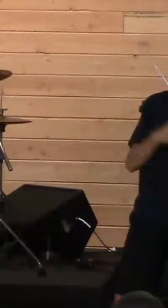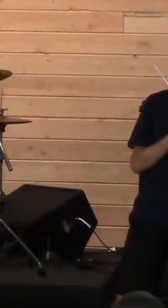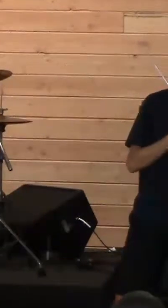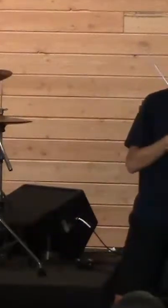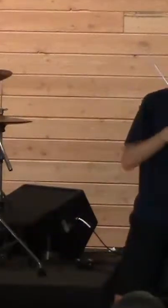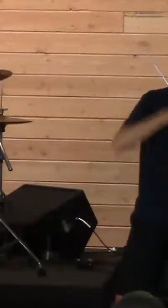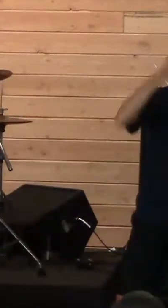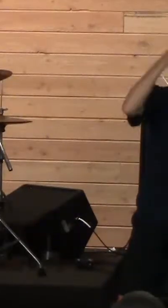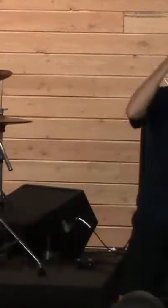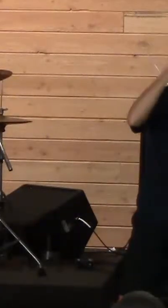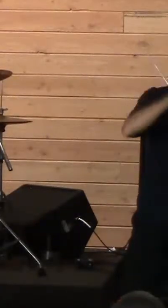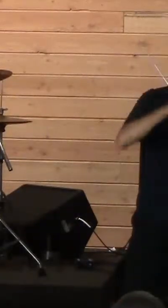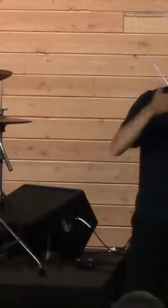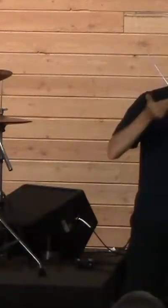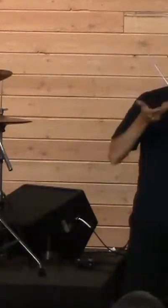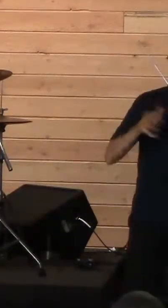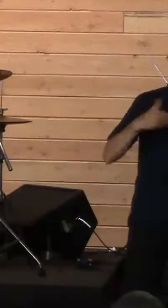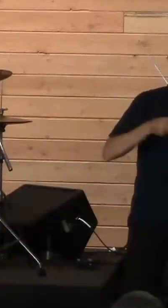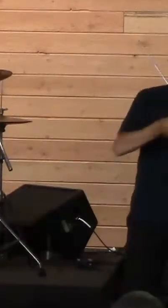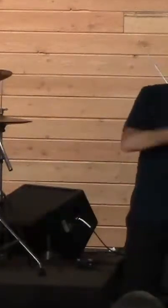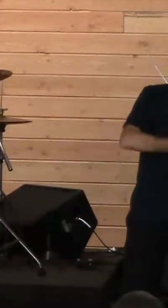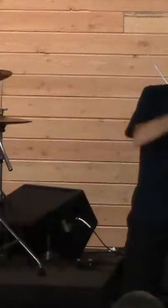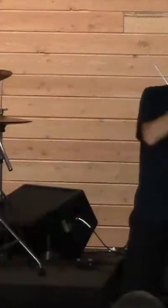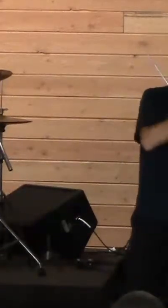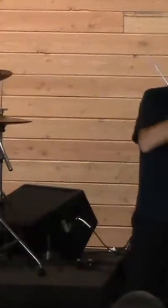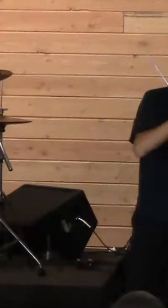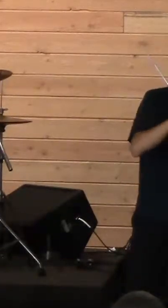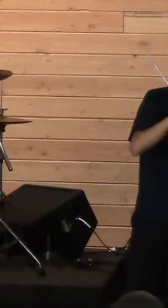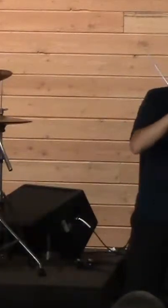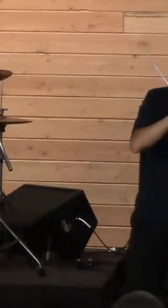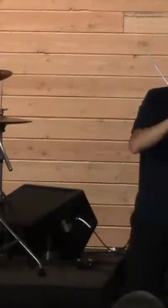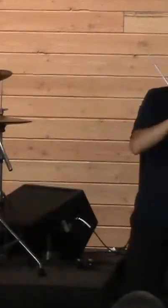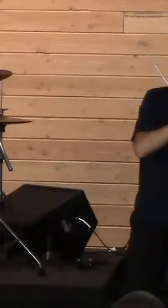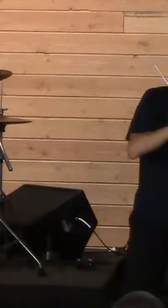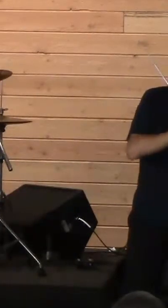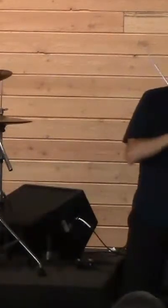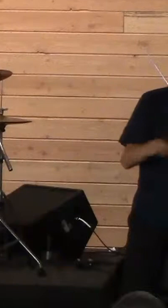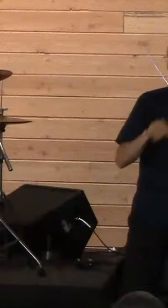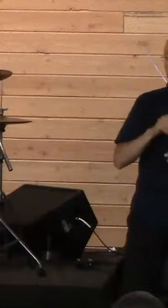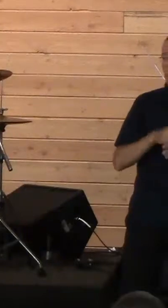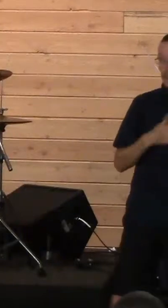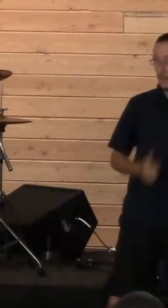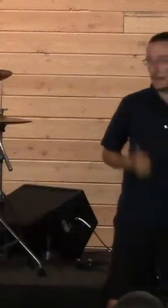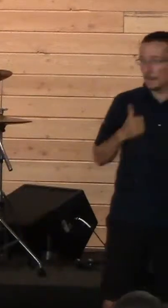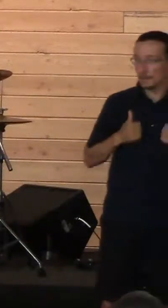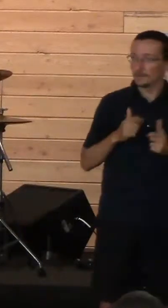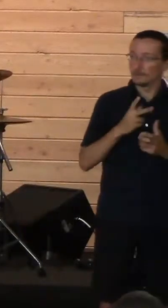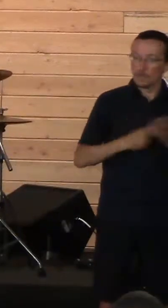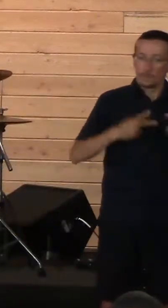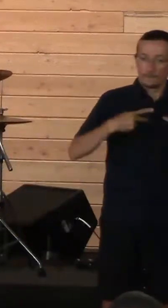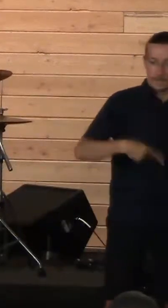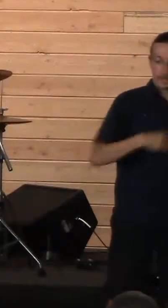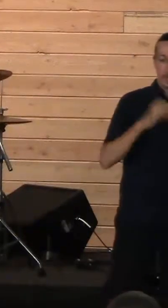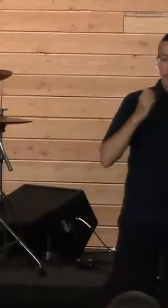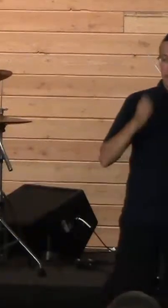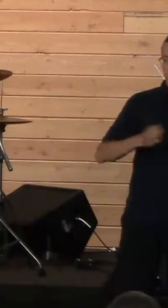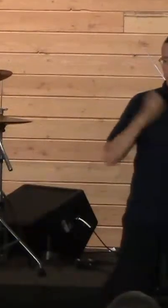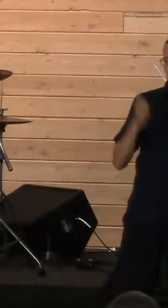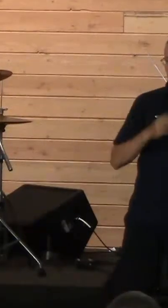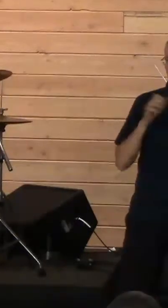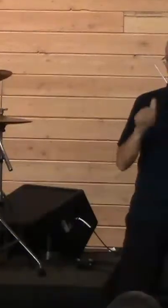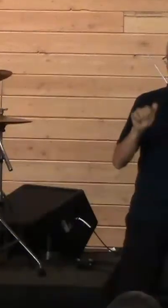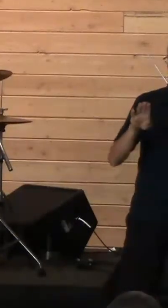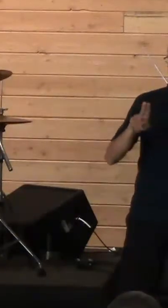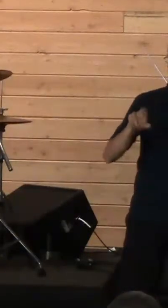abuse already, and that perpetuated into my life, into physical and emotional abuse. And there was this conflict